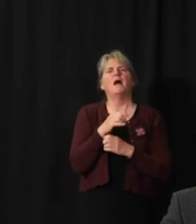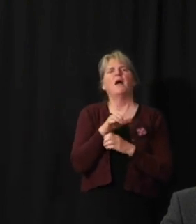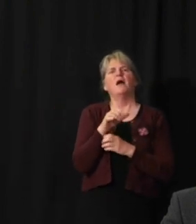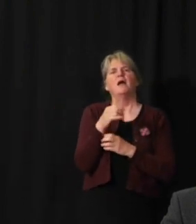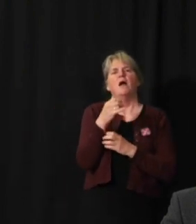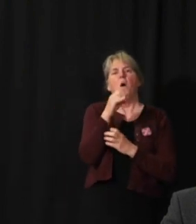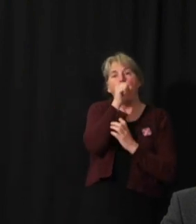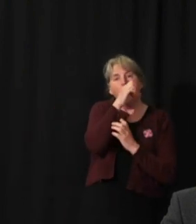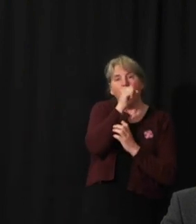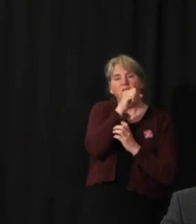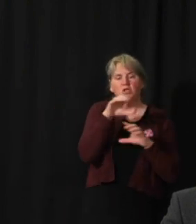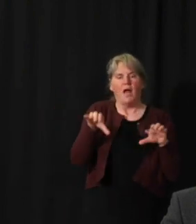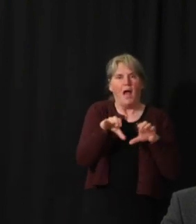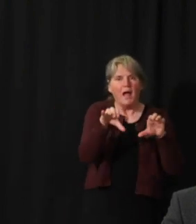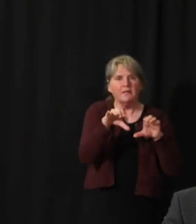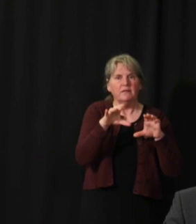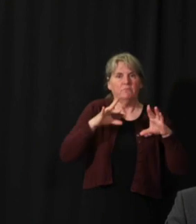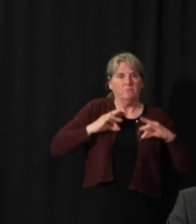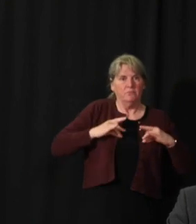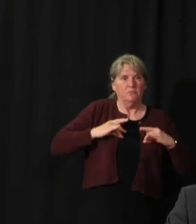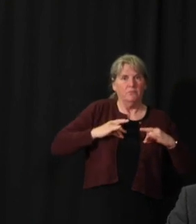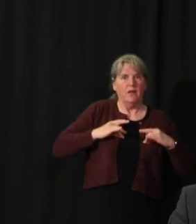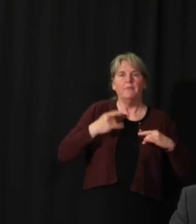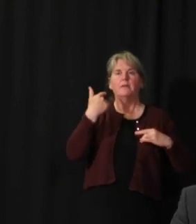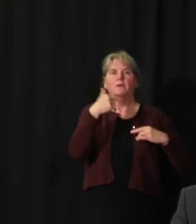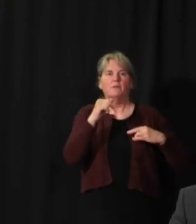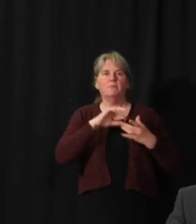represented in orange, and then recovered cases.